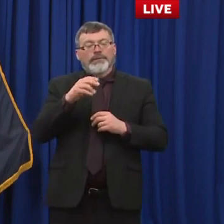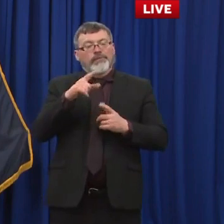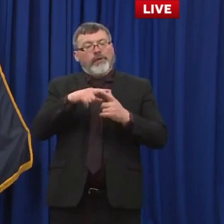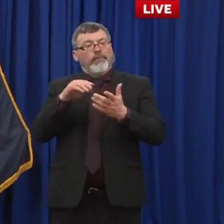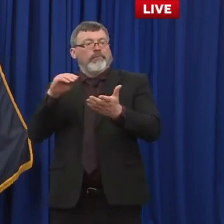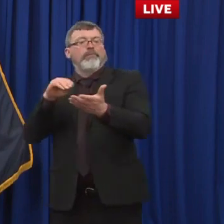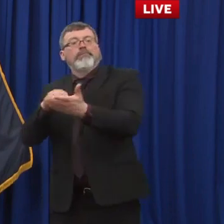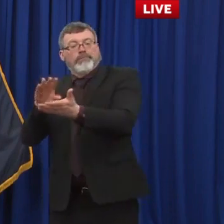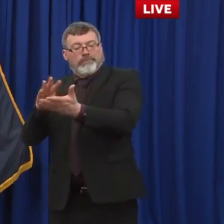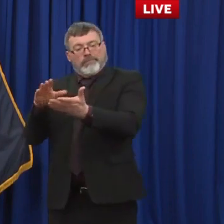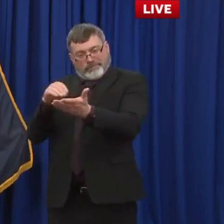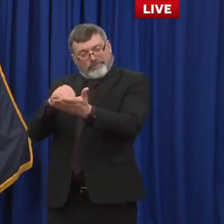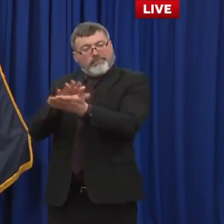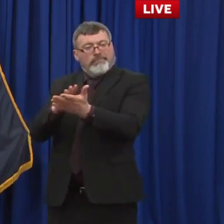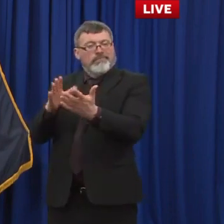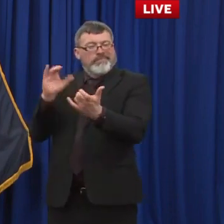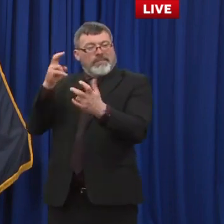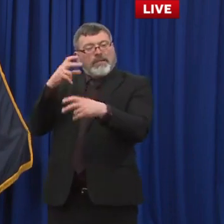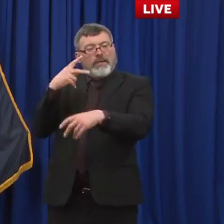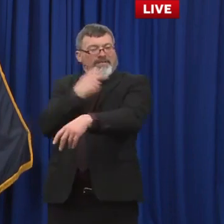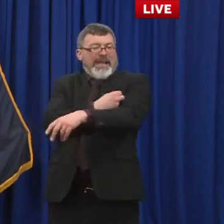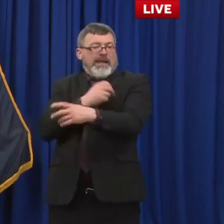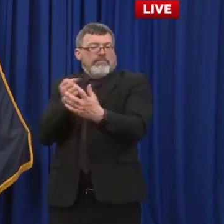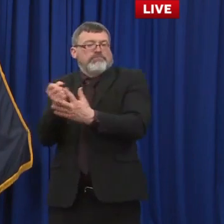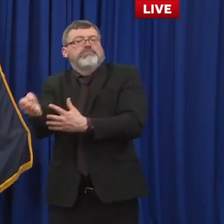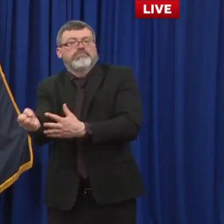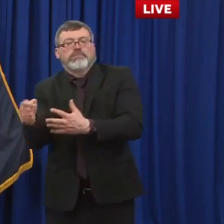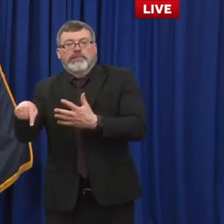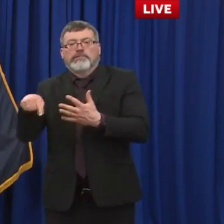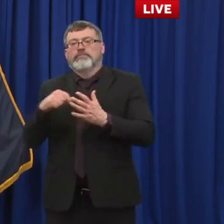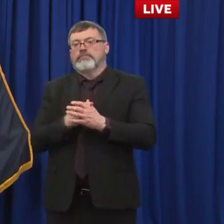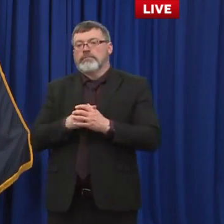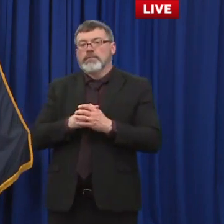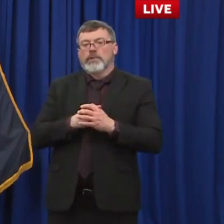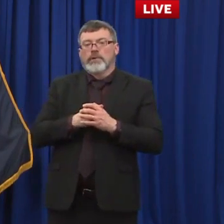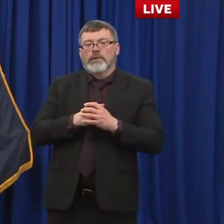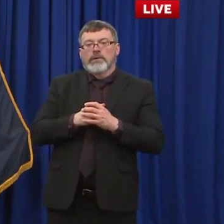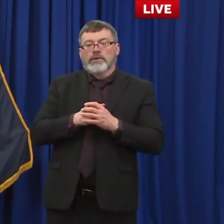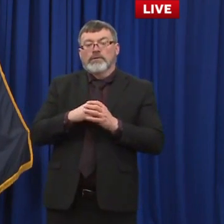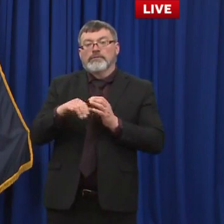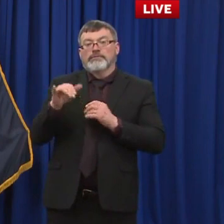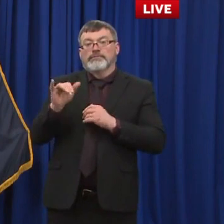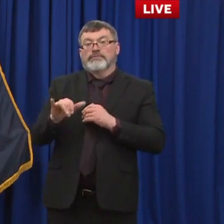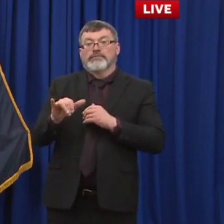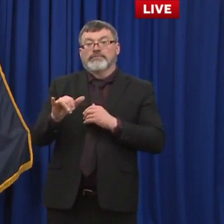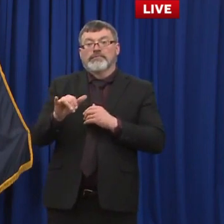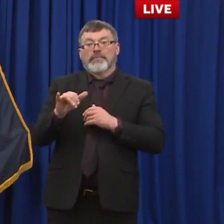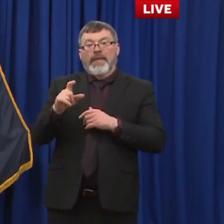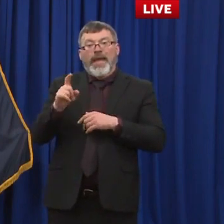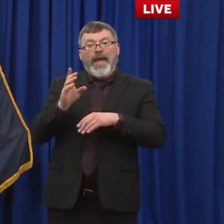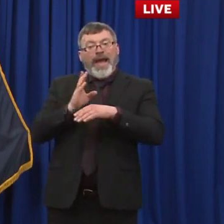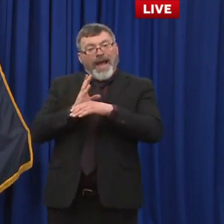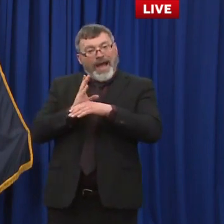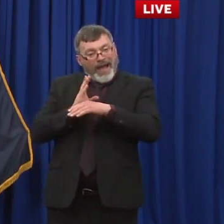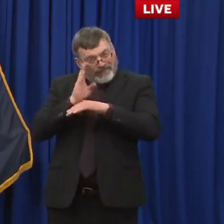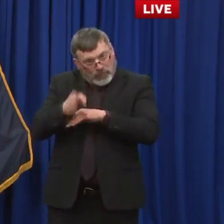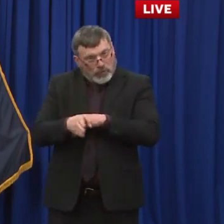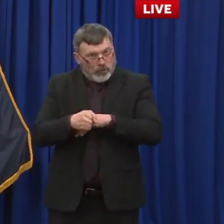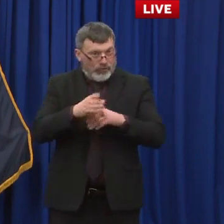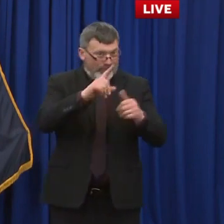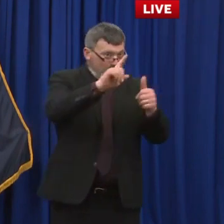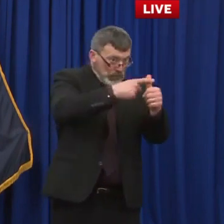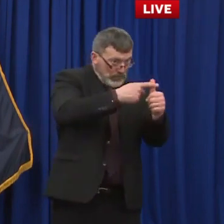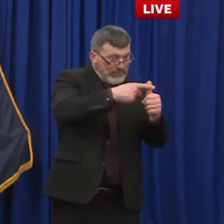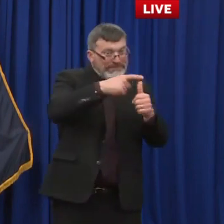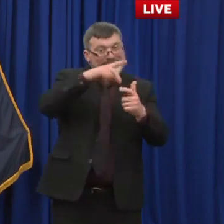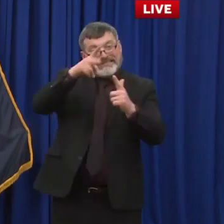after they have completed the vaccination series whether that's a two-dose series or a one-dose j and j vaccine so we're tracking